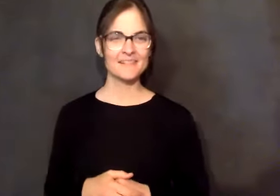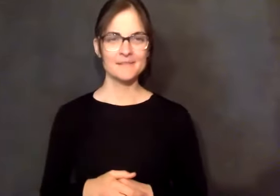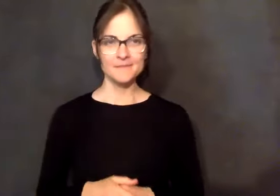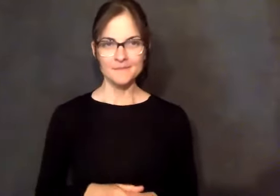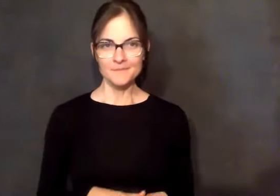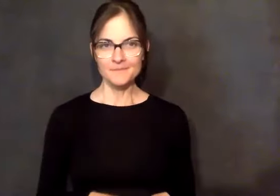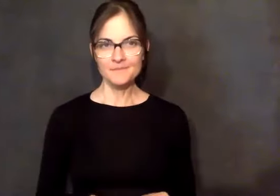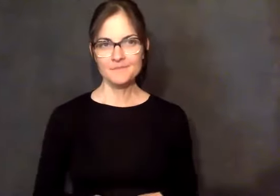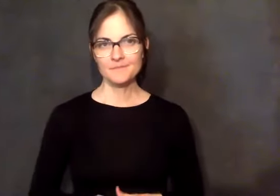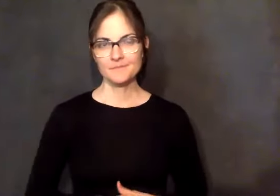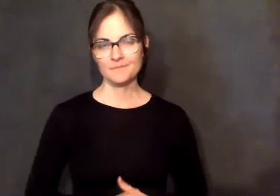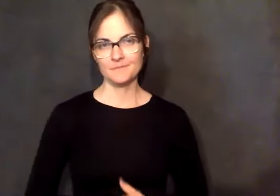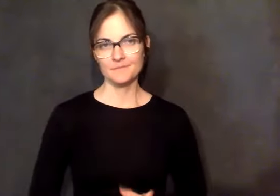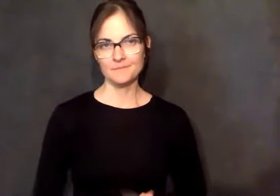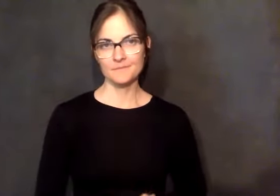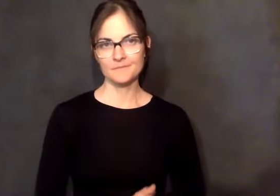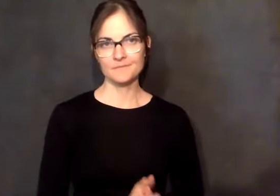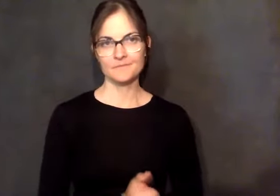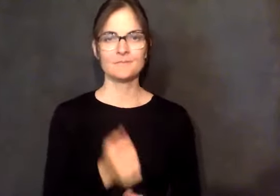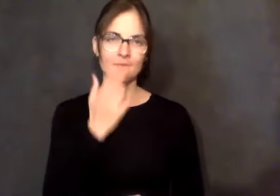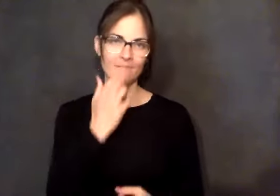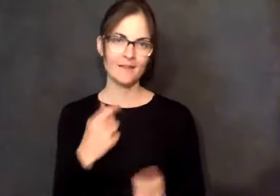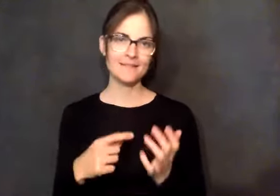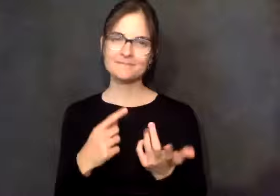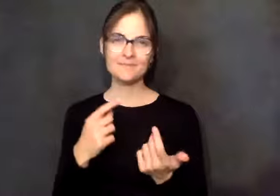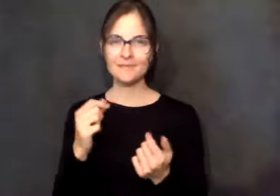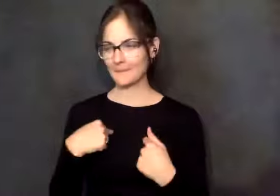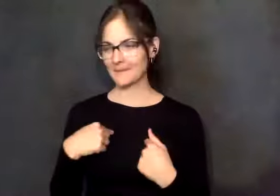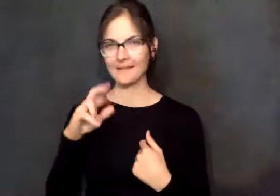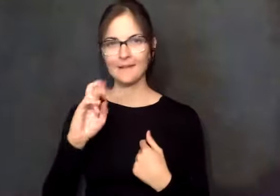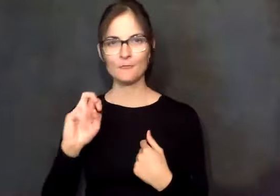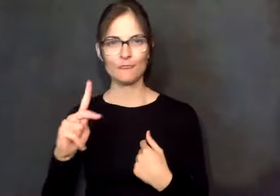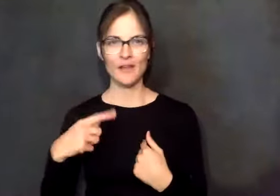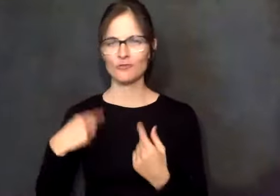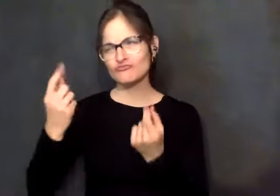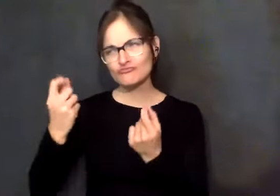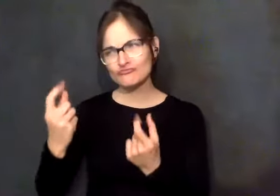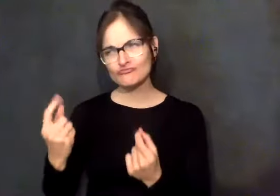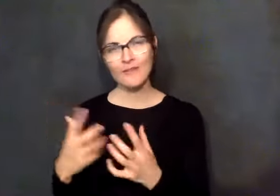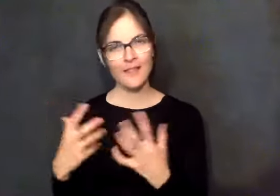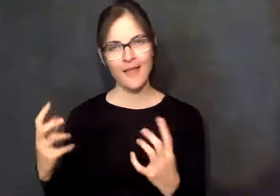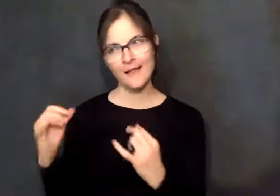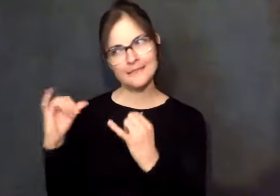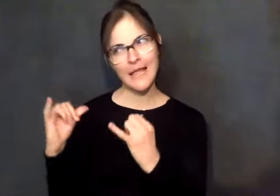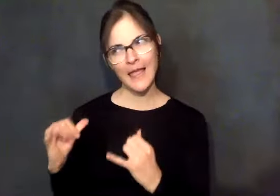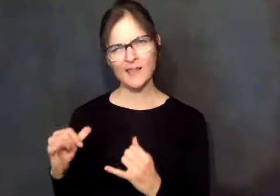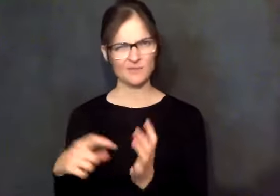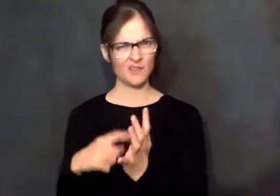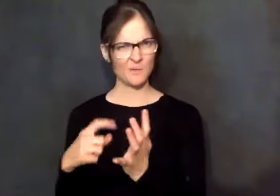know, I love nature, and I love to camp, and I think, wow, you know, that's not my thing. I don't do rustic. I'm not a